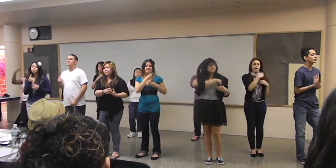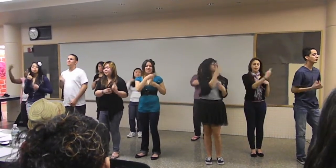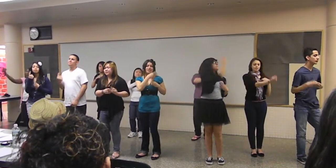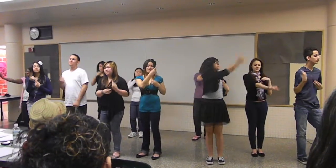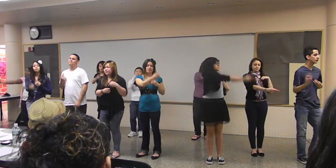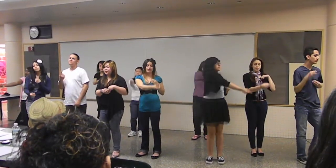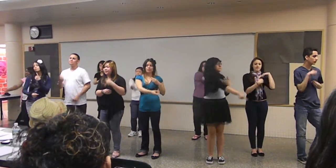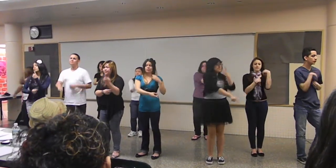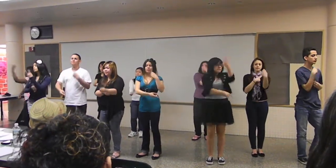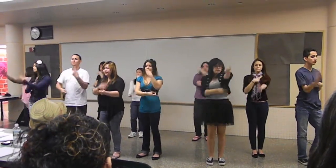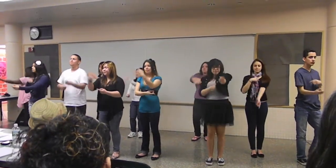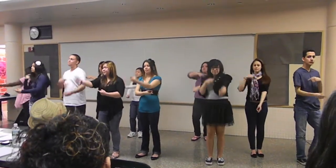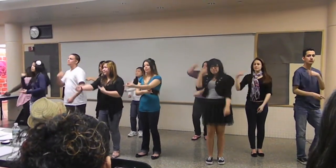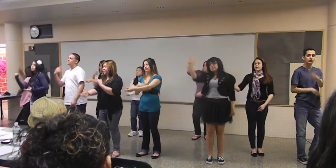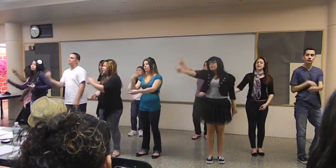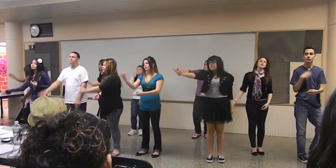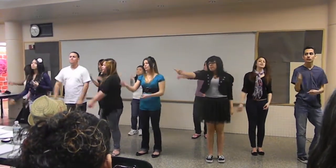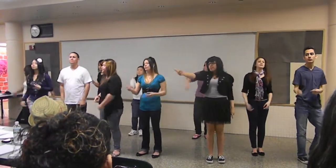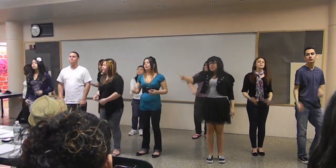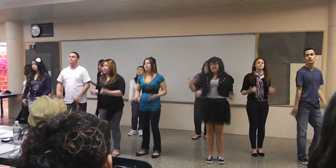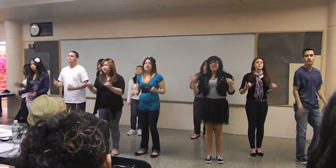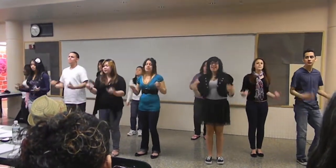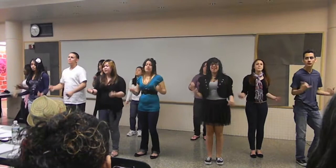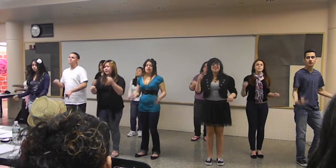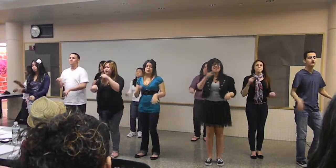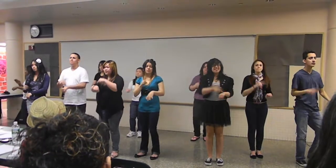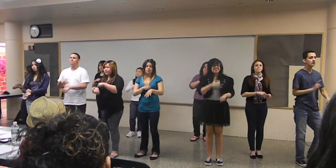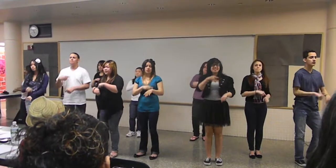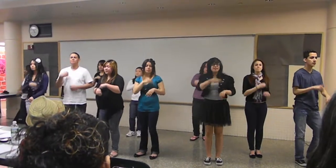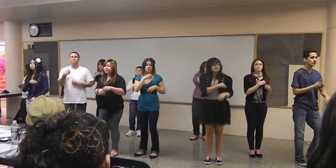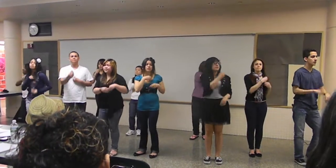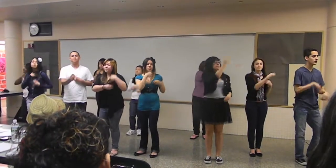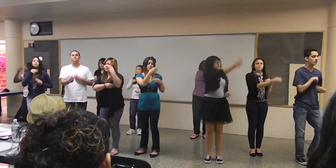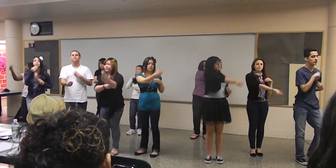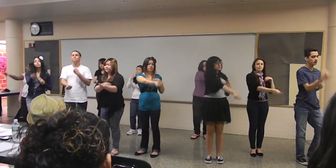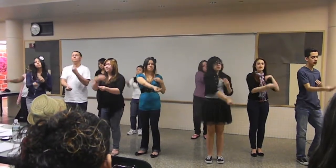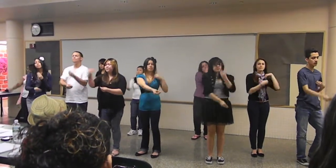to say You, you, you And now, it's time to let it through